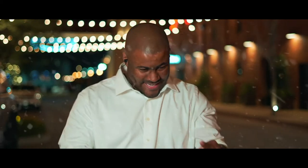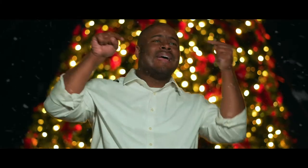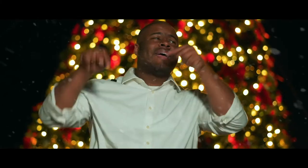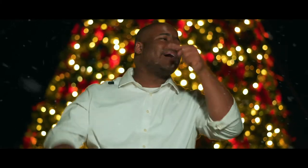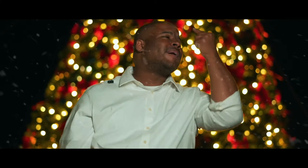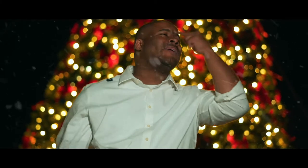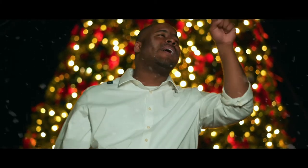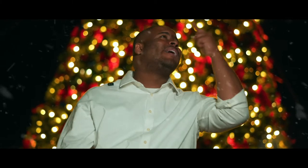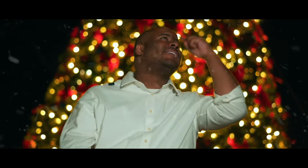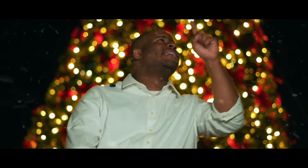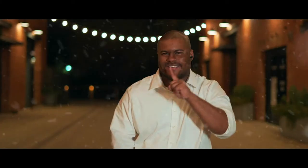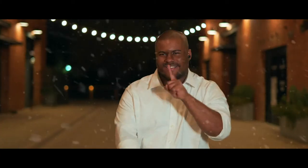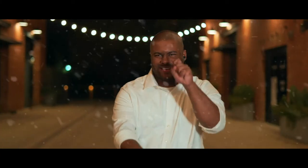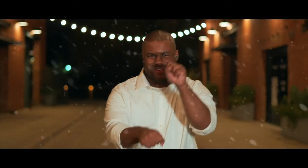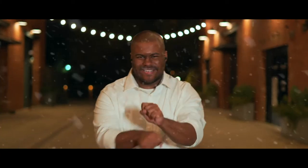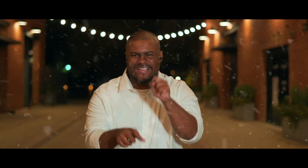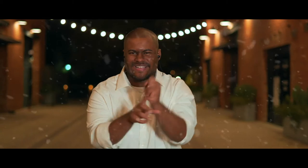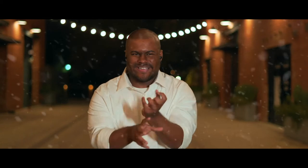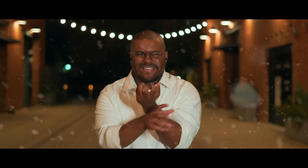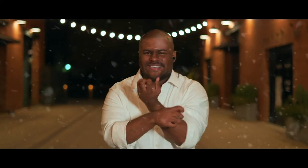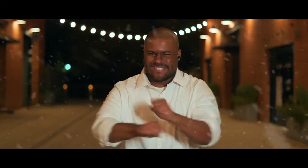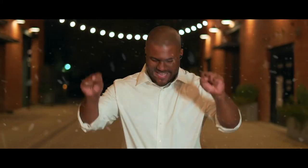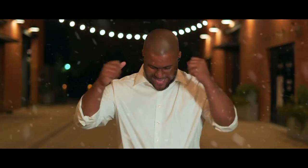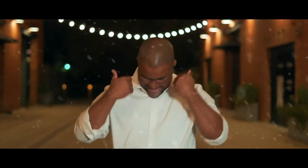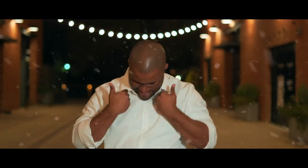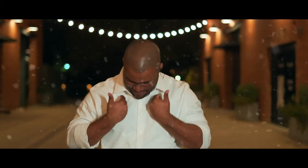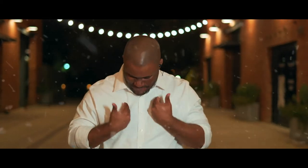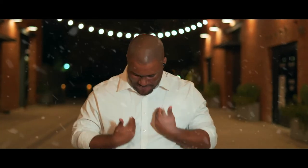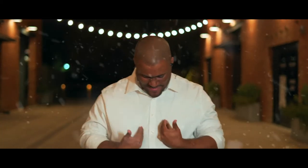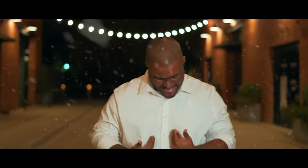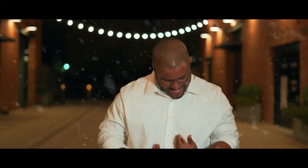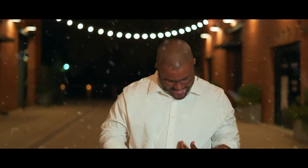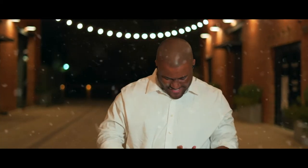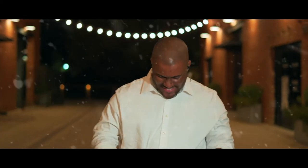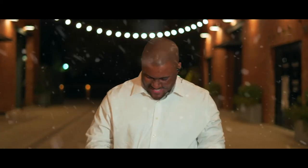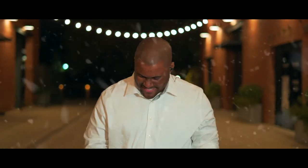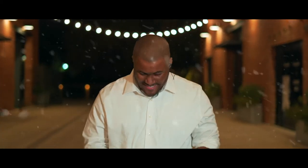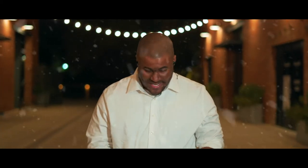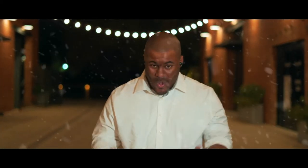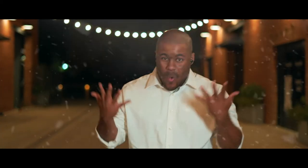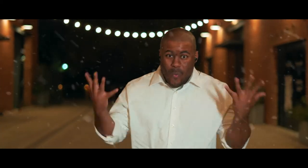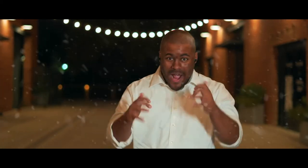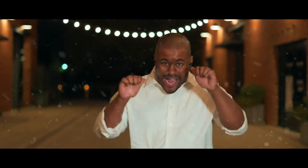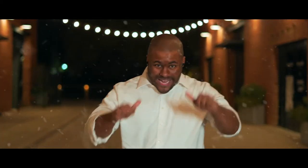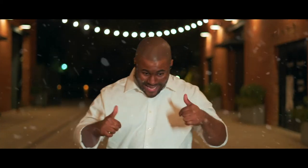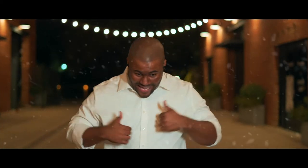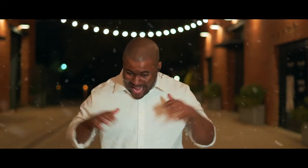came to ransom Someone like me What could I